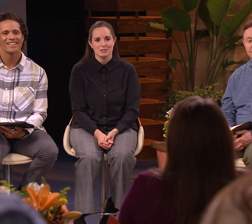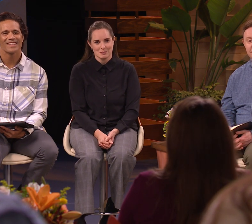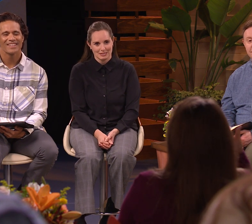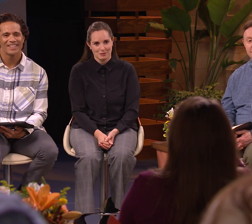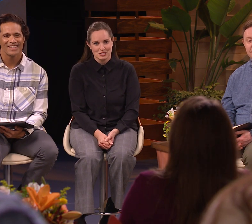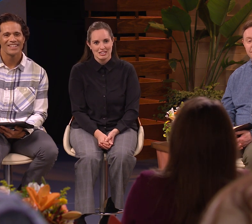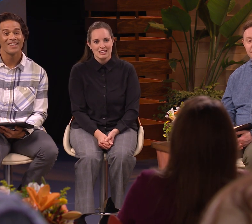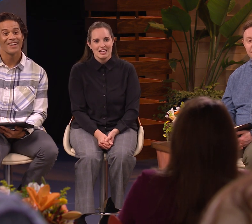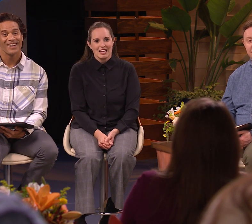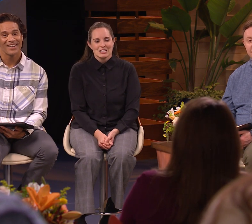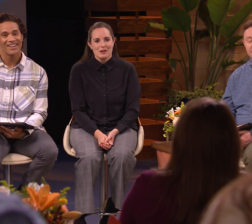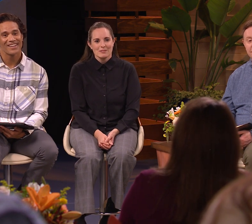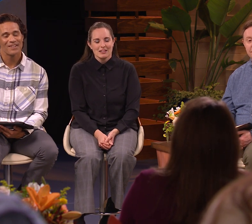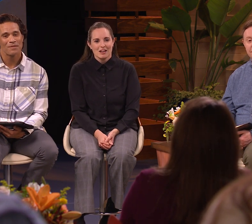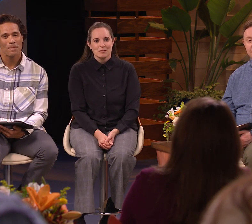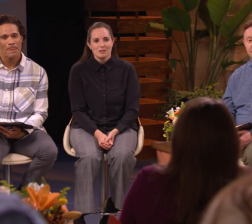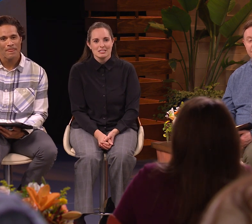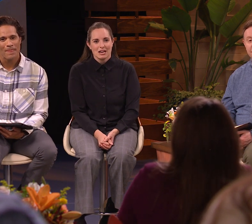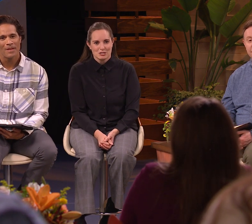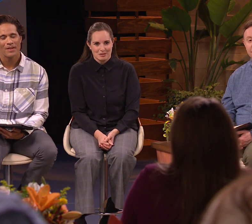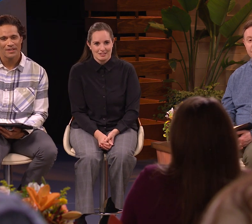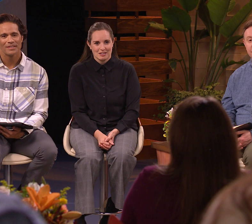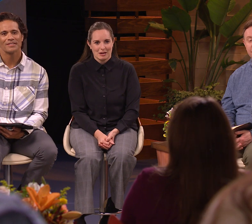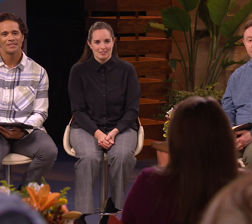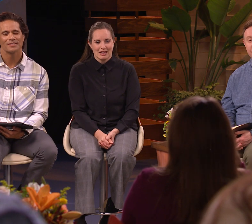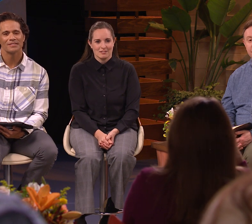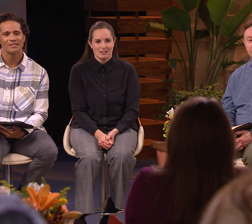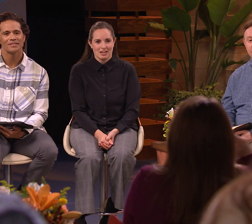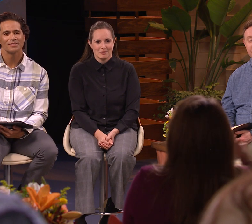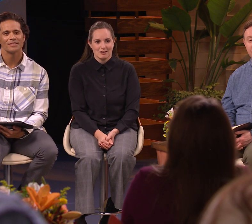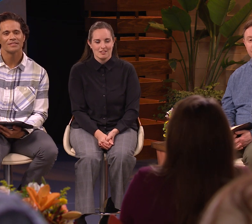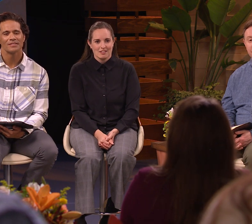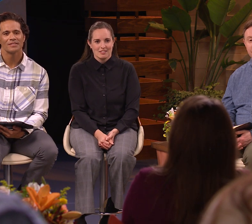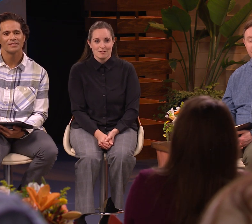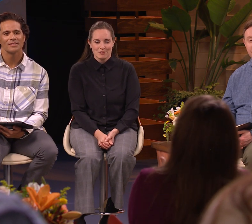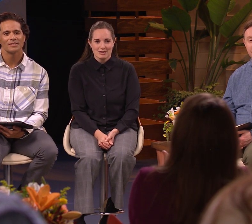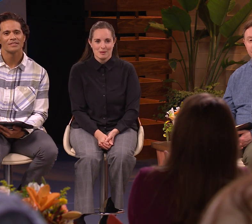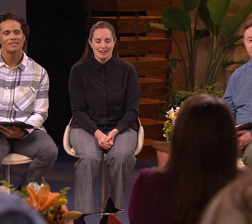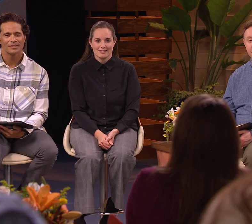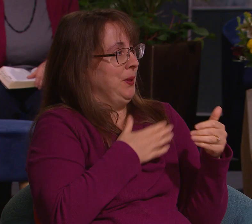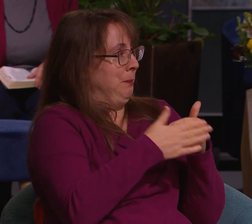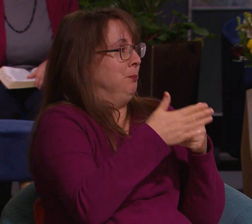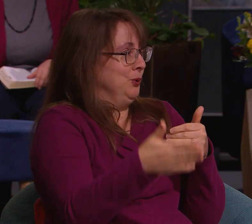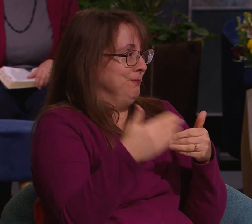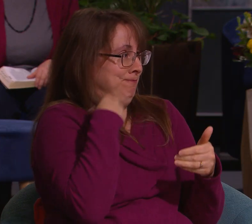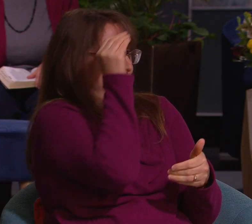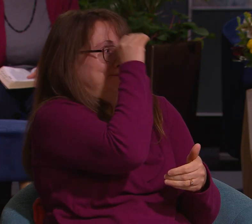learn some sign language. So I felt like God really touched me in my life and gave me that friend by the spirit